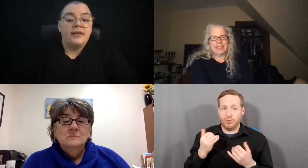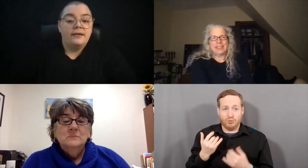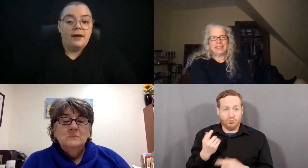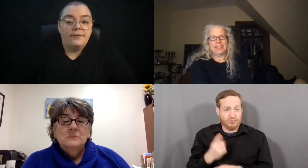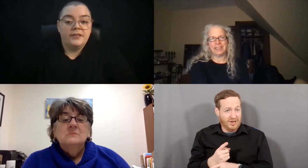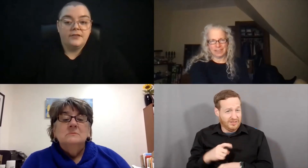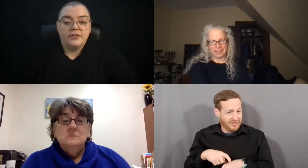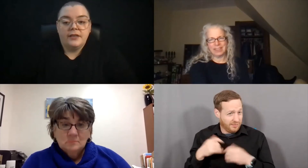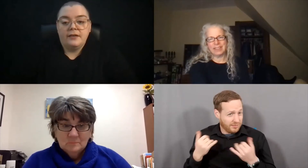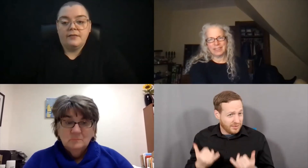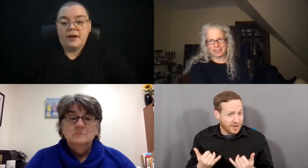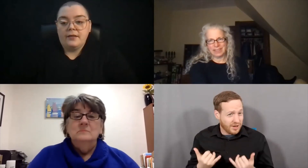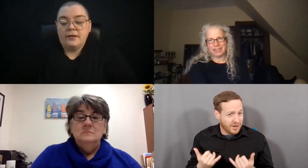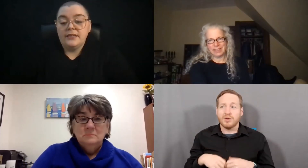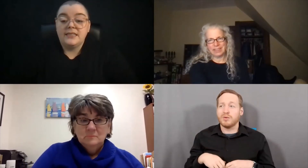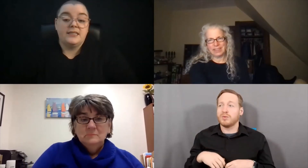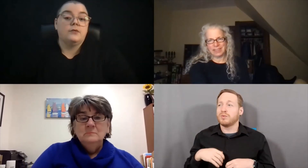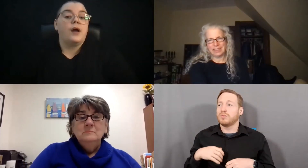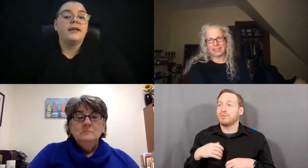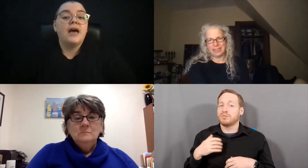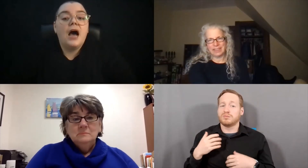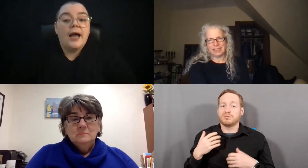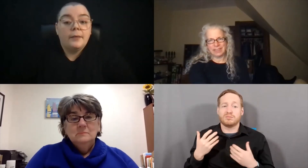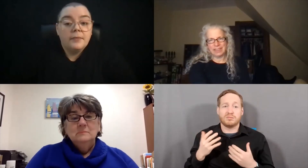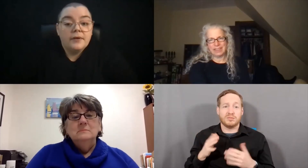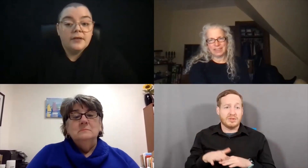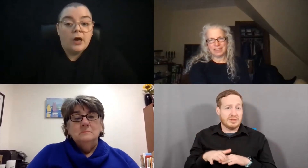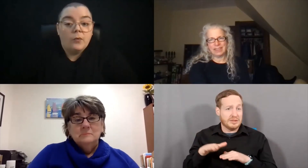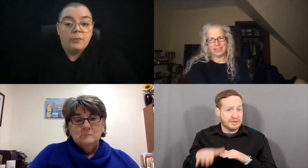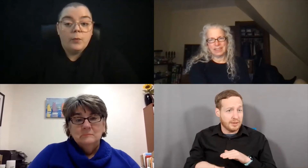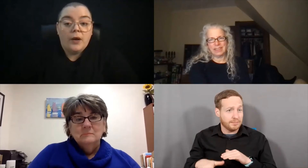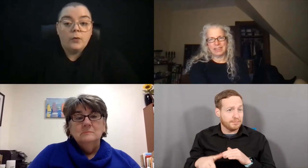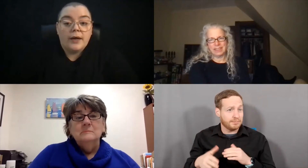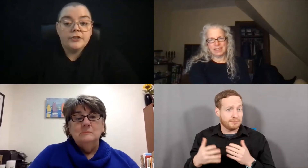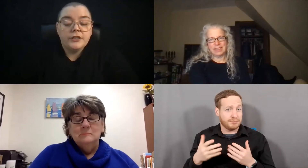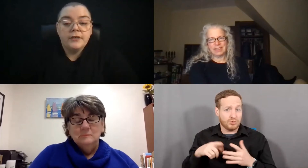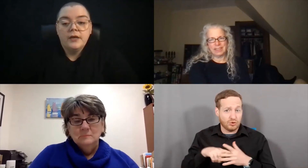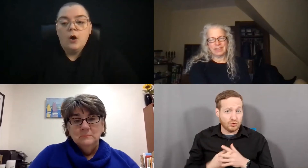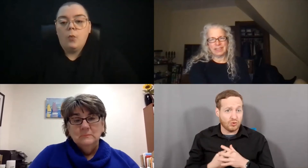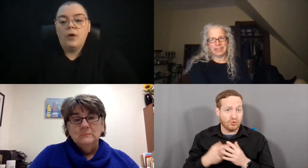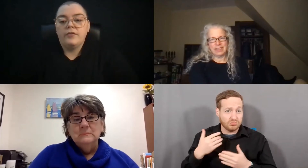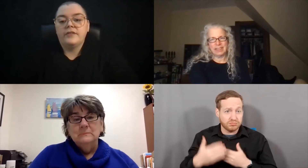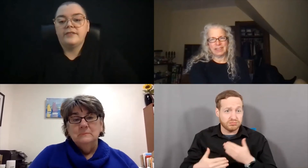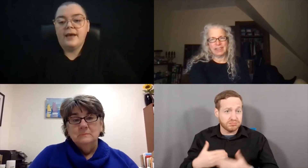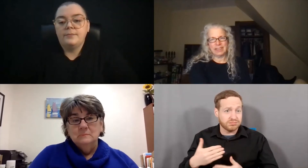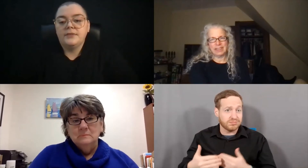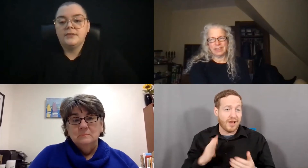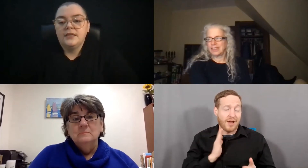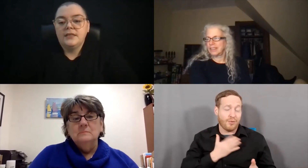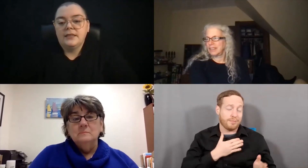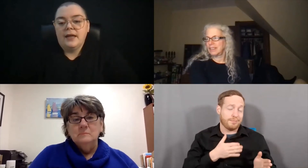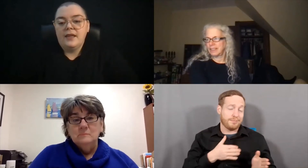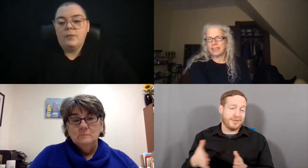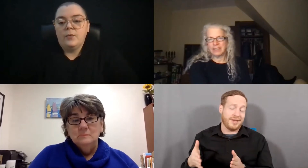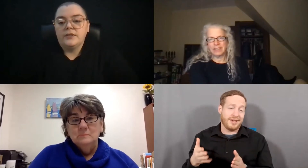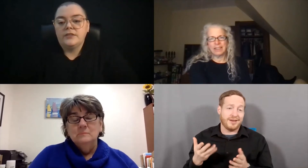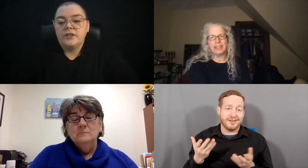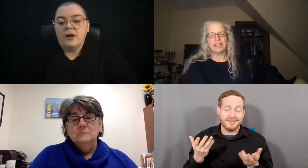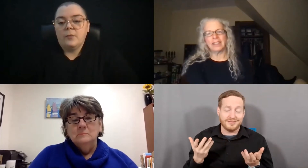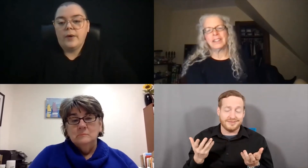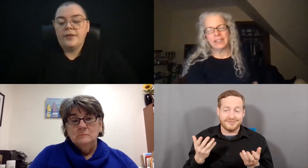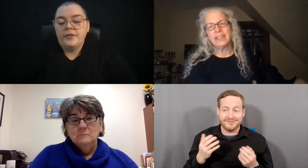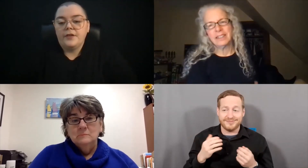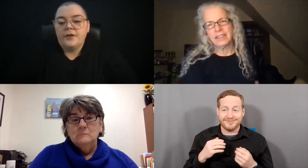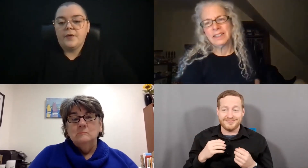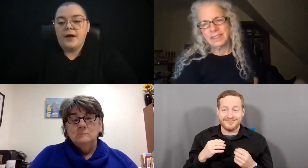there's a need. Obviously there's a need in Rhode Island. Is this the right time? You know, would be one question. What are the steps that we would